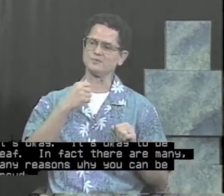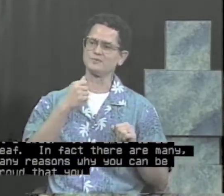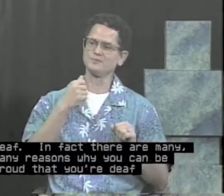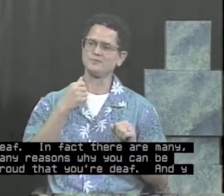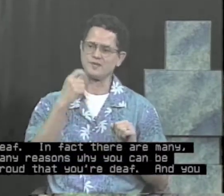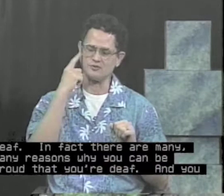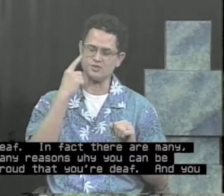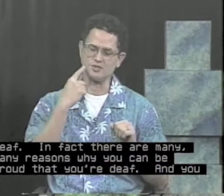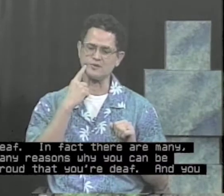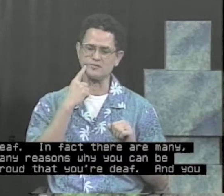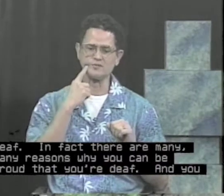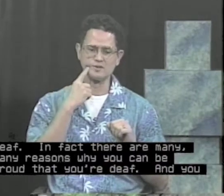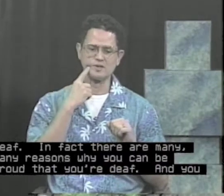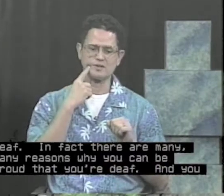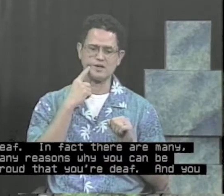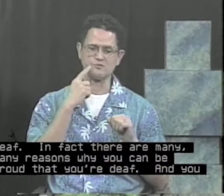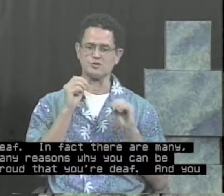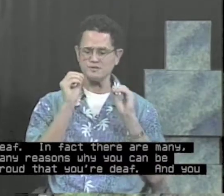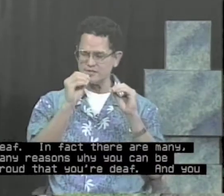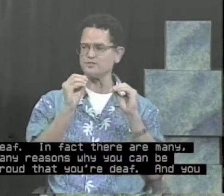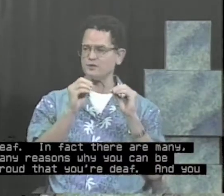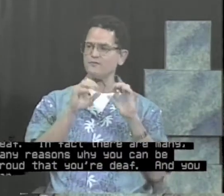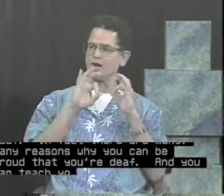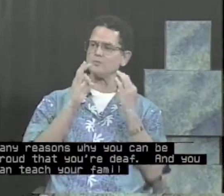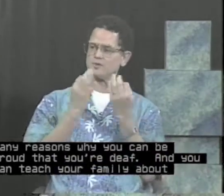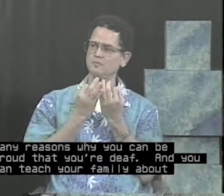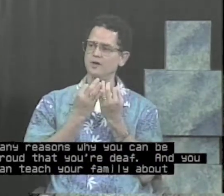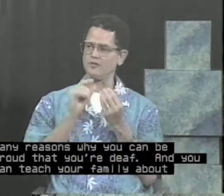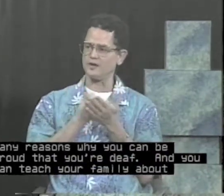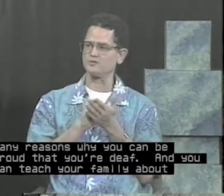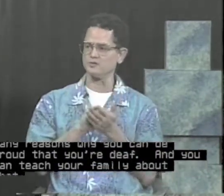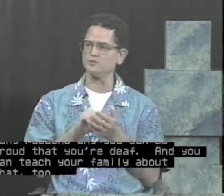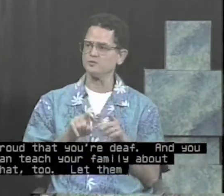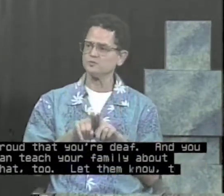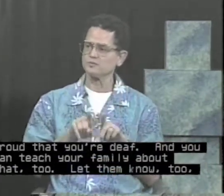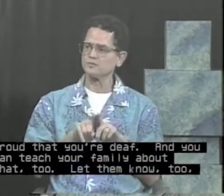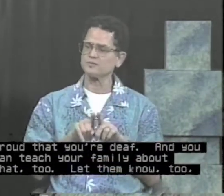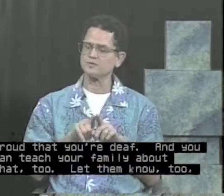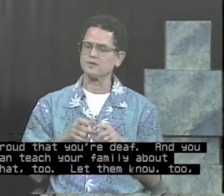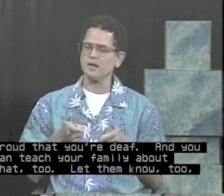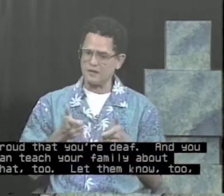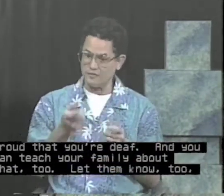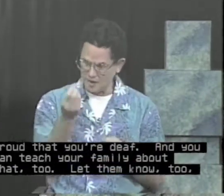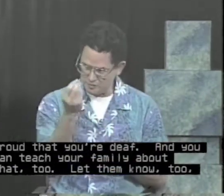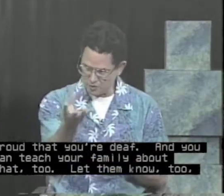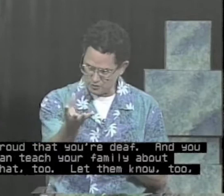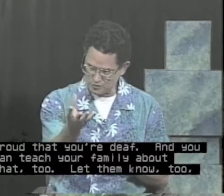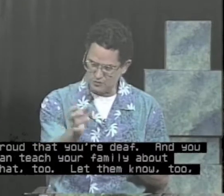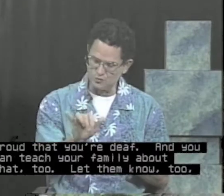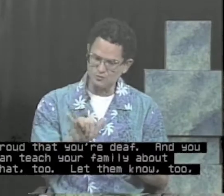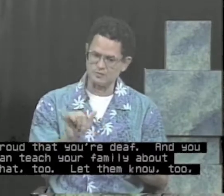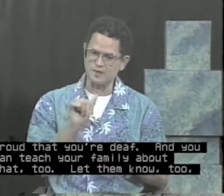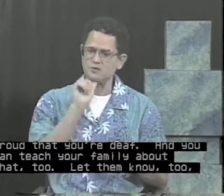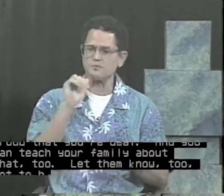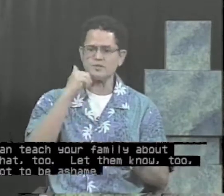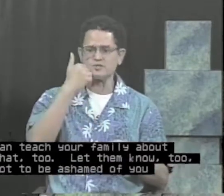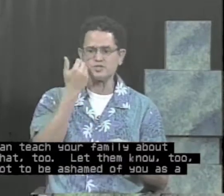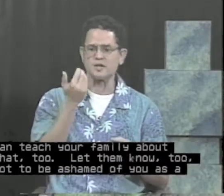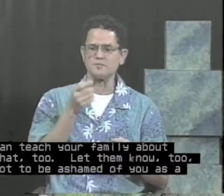that you're deaf, and you can teach your family about that, too. Let them know, too, not to be ashamed